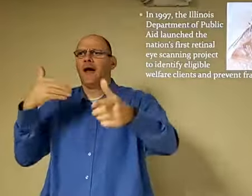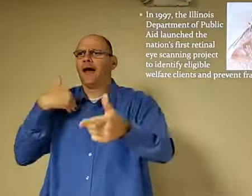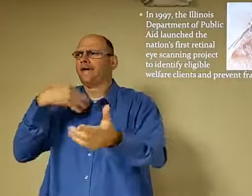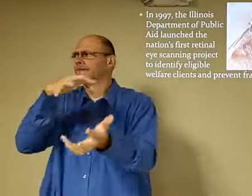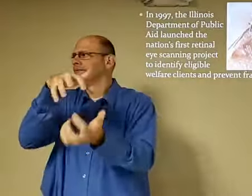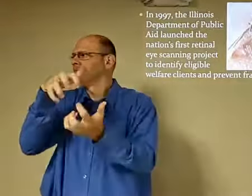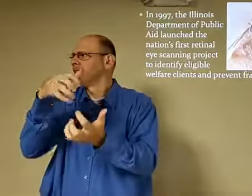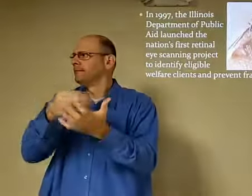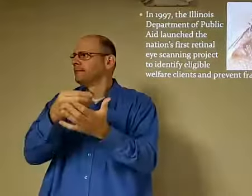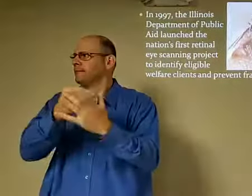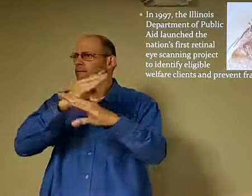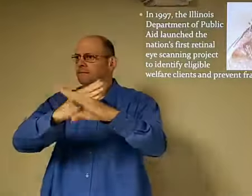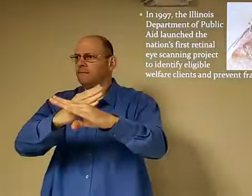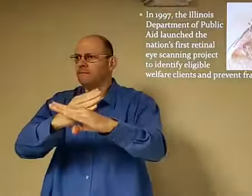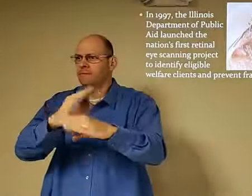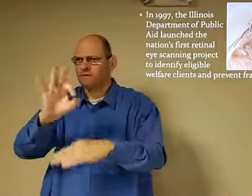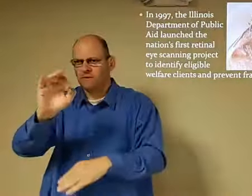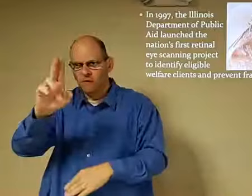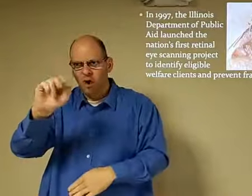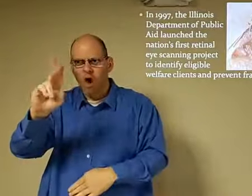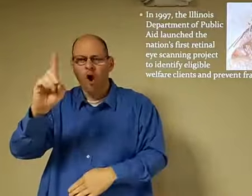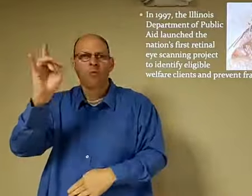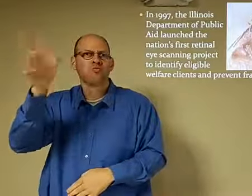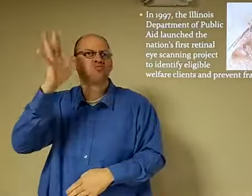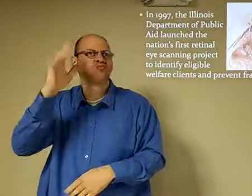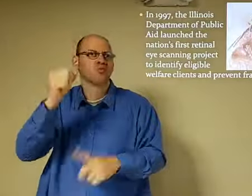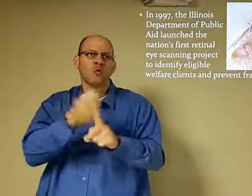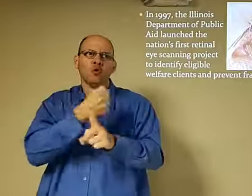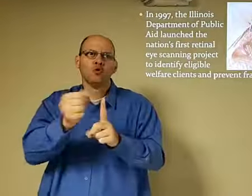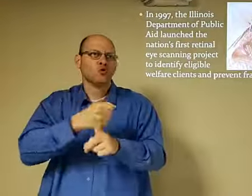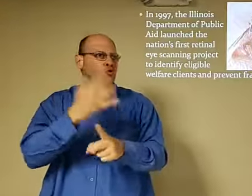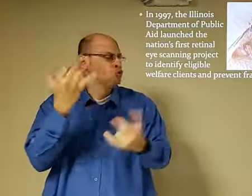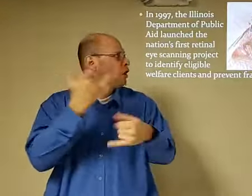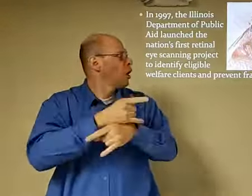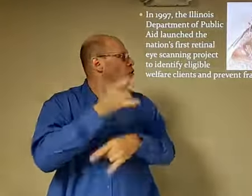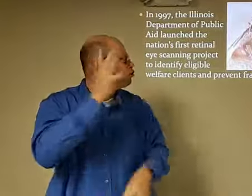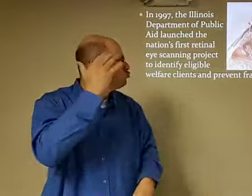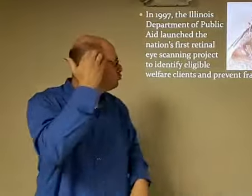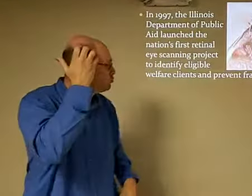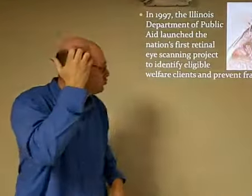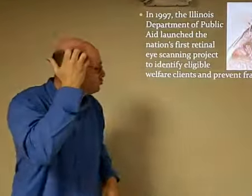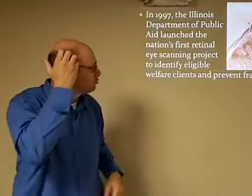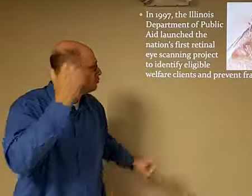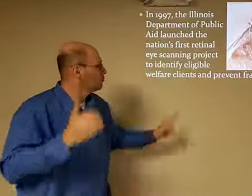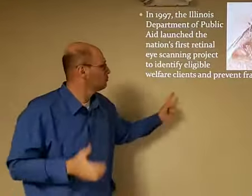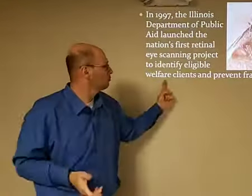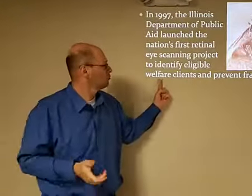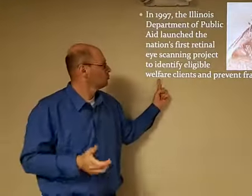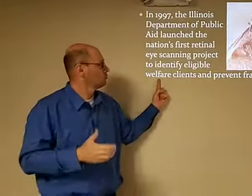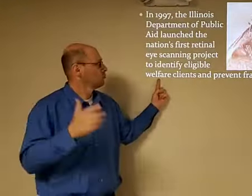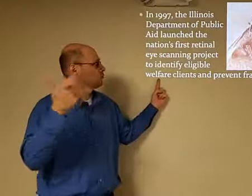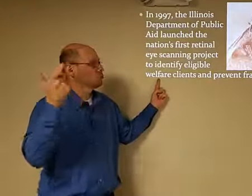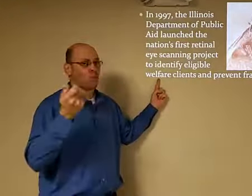And so, you know, at that time, you know, the process, you know, they would stop the person and say, well, this,